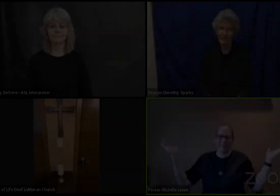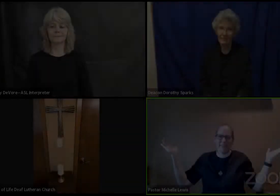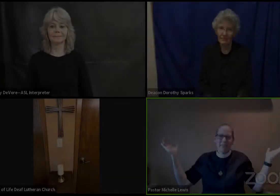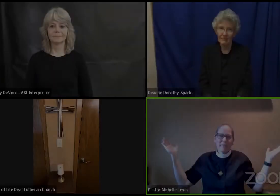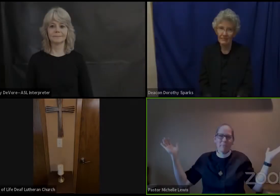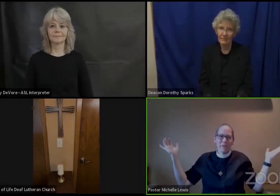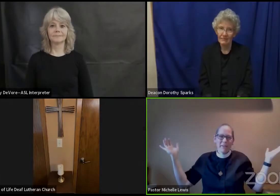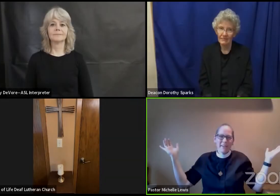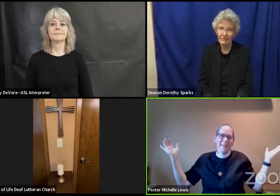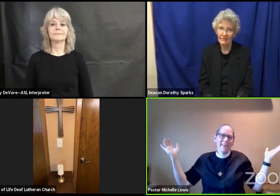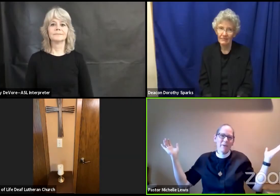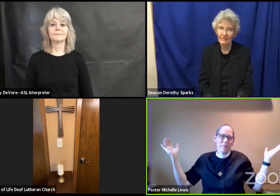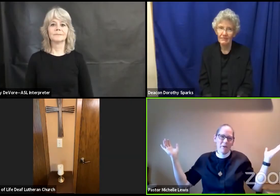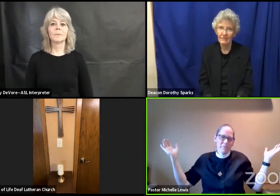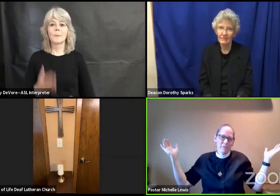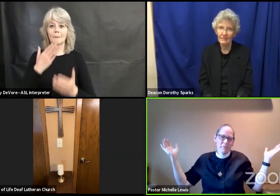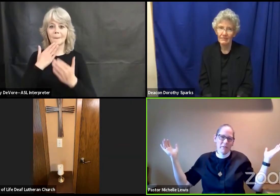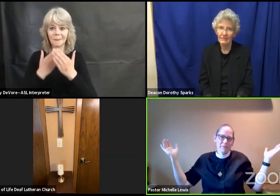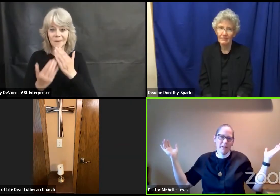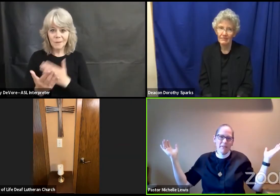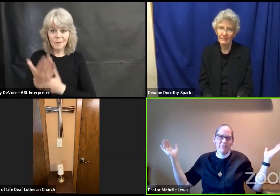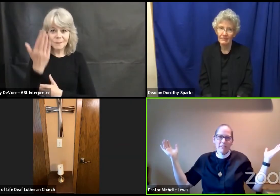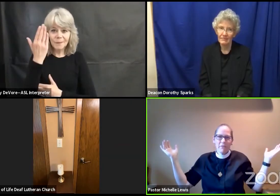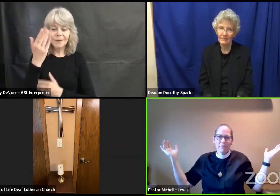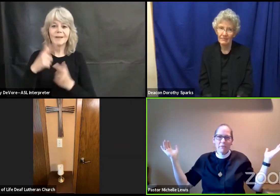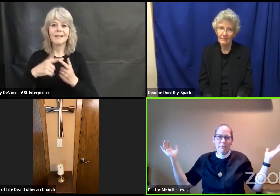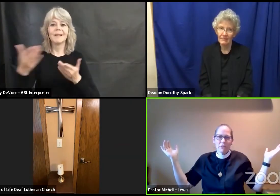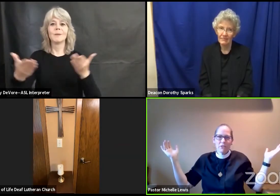Good morning, and welcome to Bread of Life, Daph Lutheran Church.